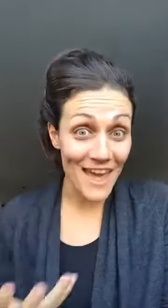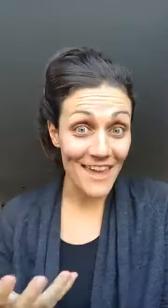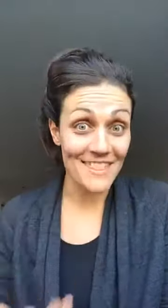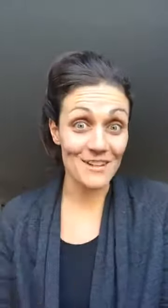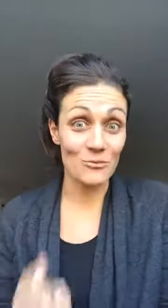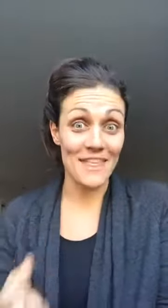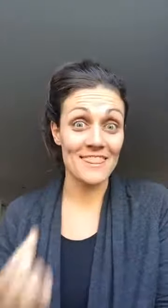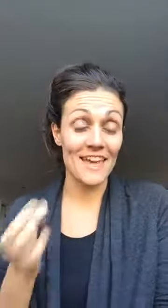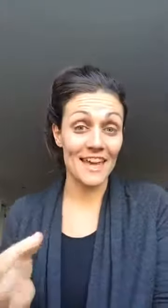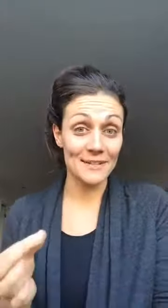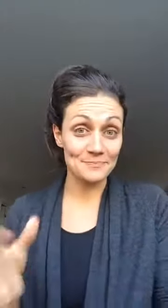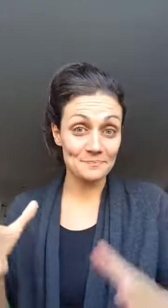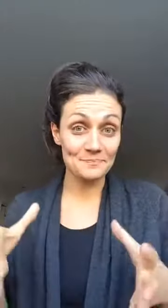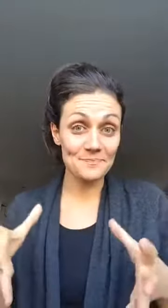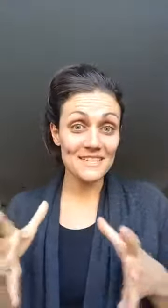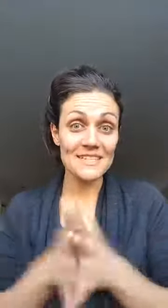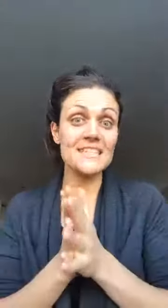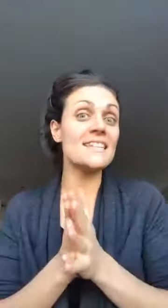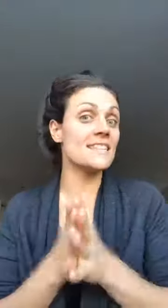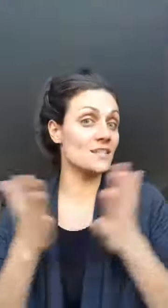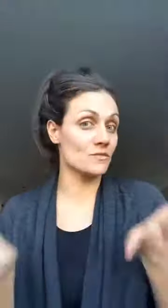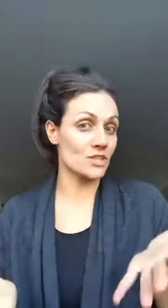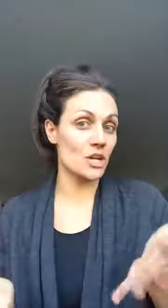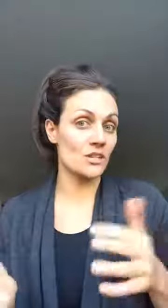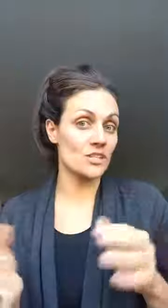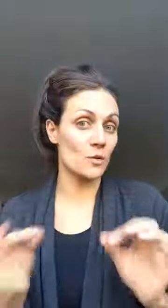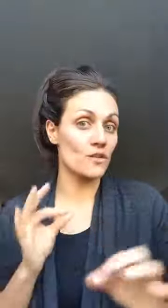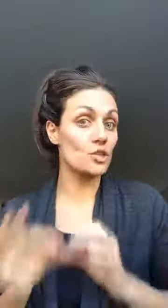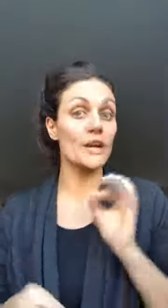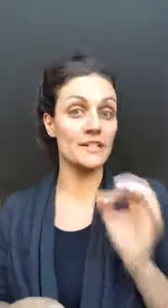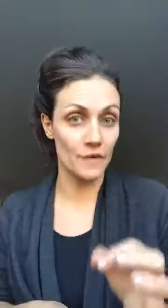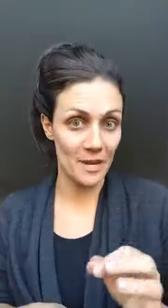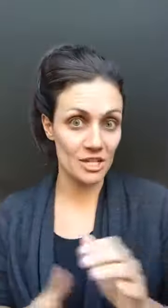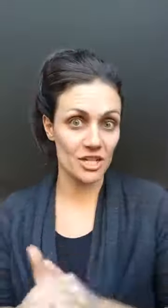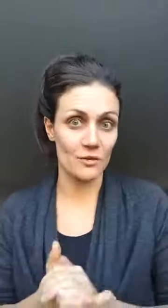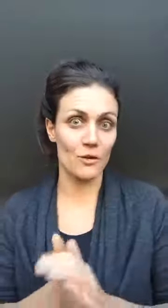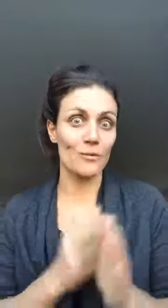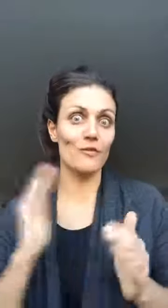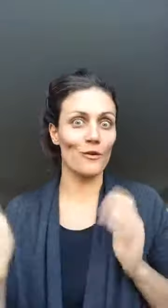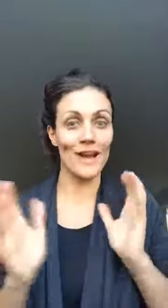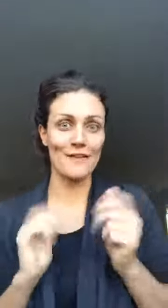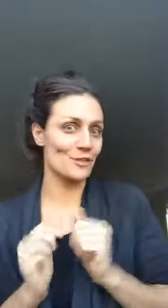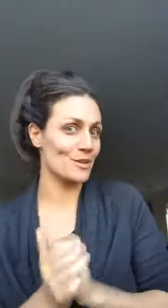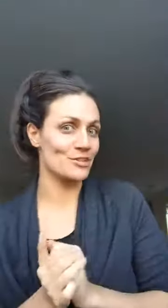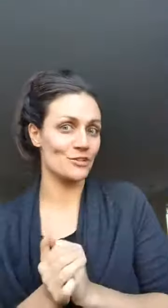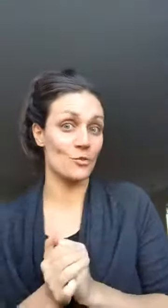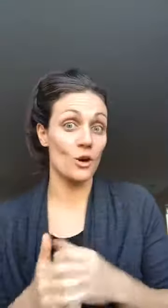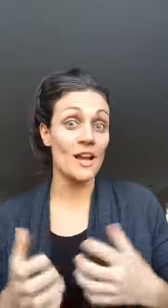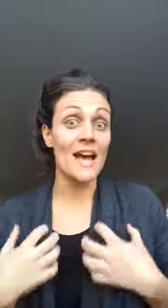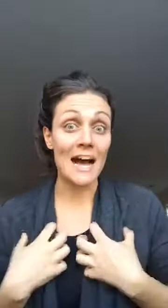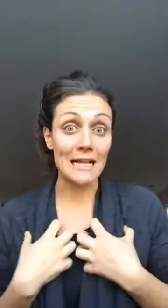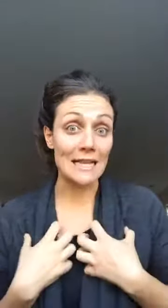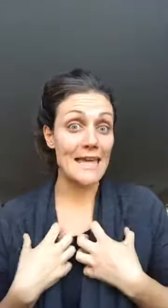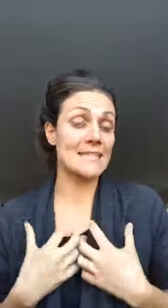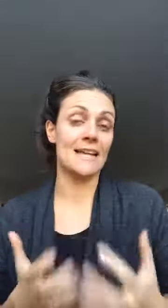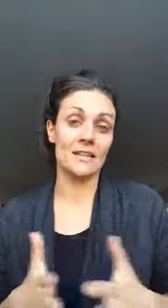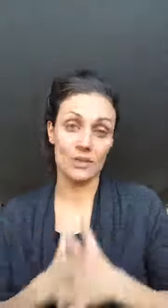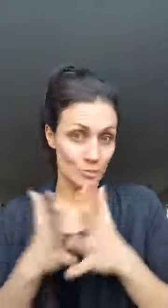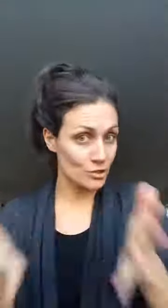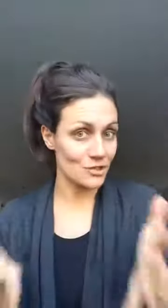than when they see these results or the transformation or before and after pictures or a client telling their personal